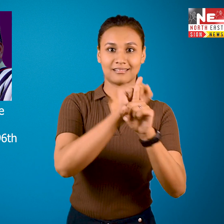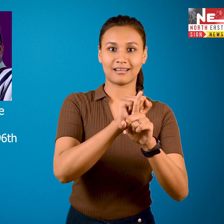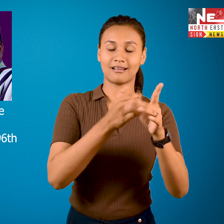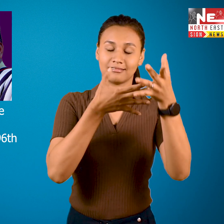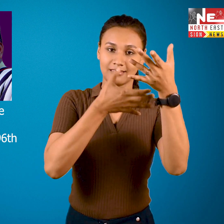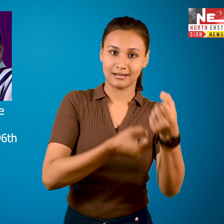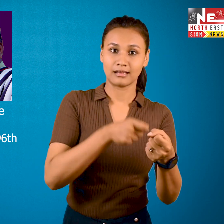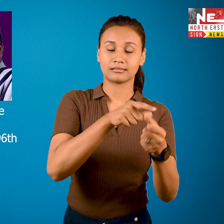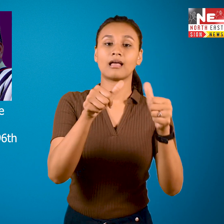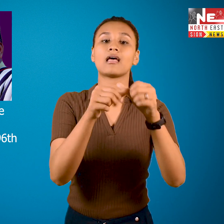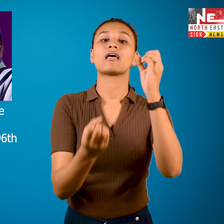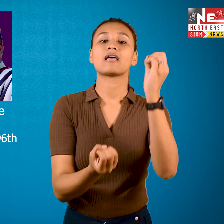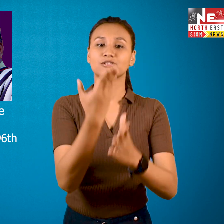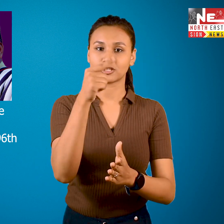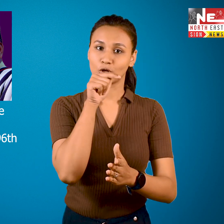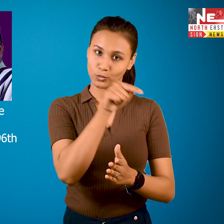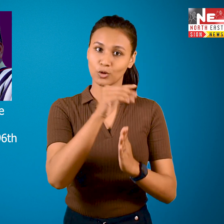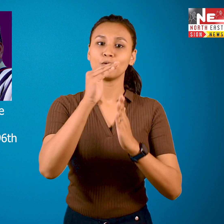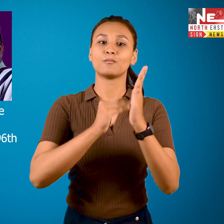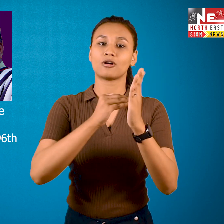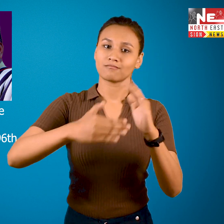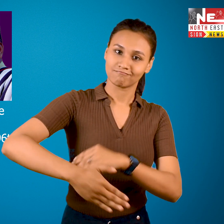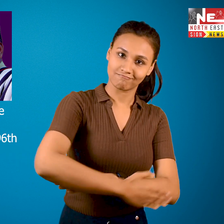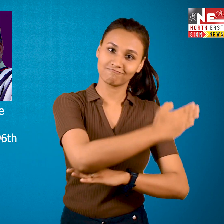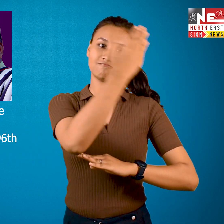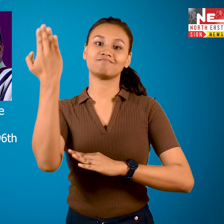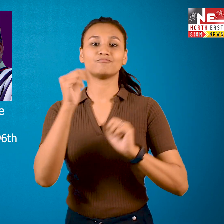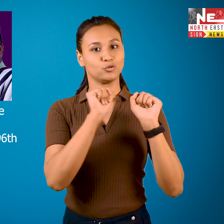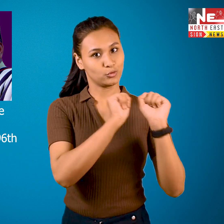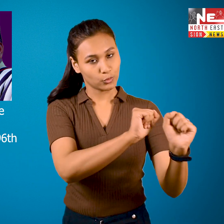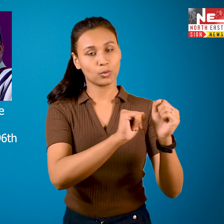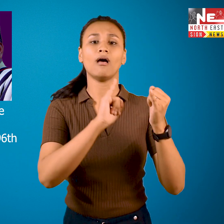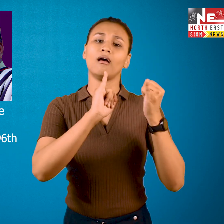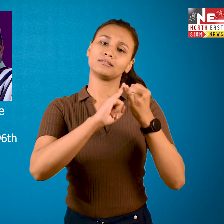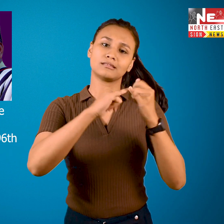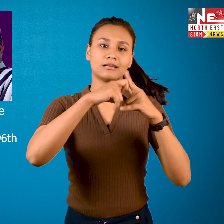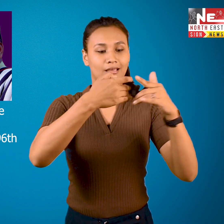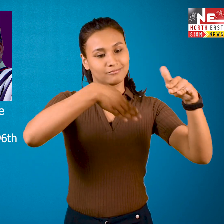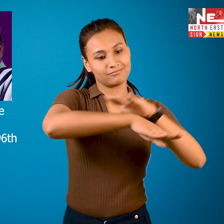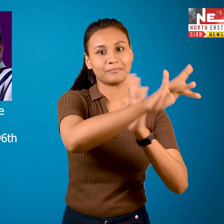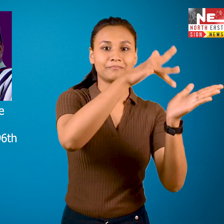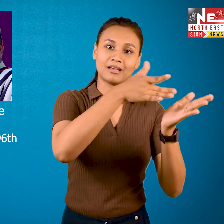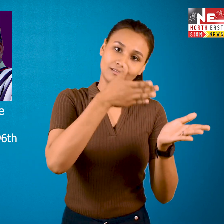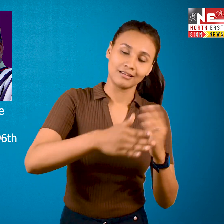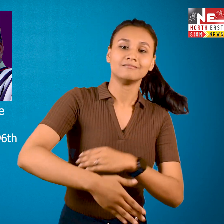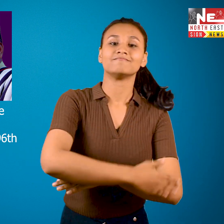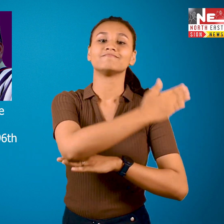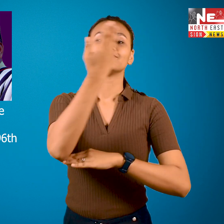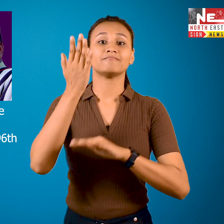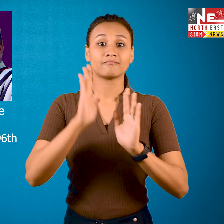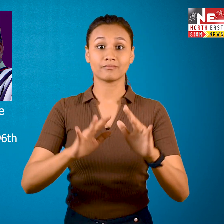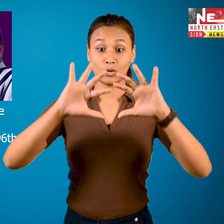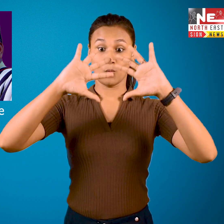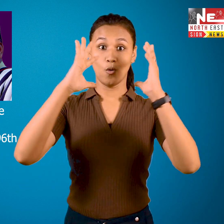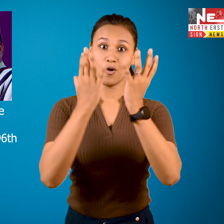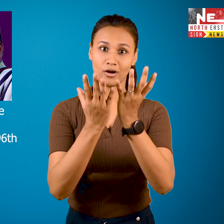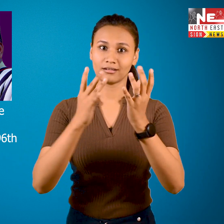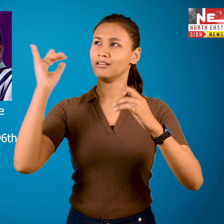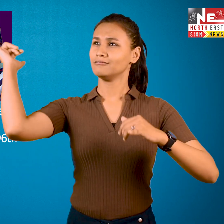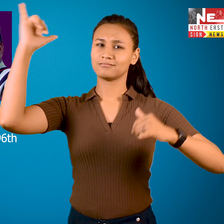Bupen Hazarikaz Cultural Trust has also organized a two-day cultural event in Kalash Etra where many artists